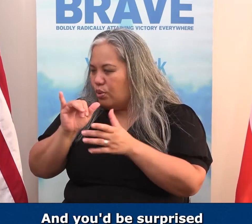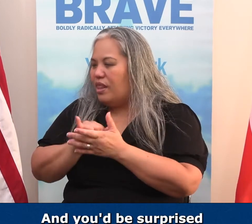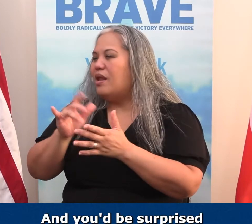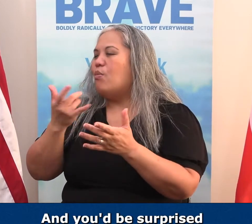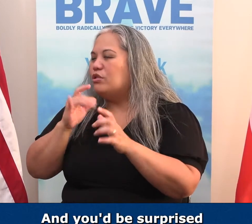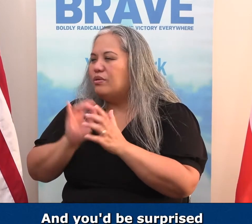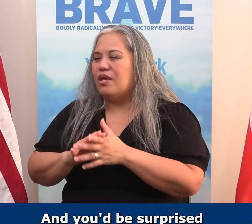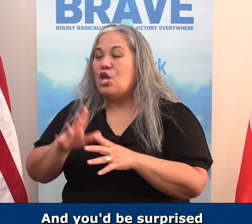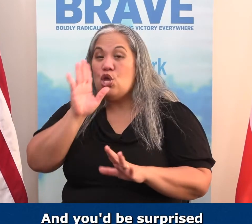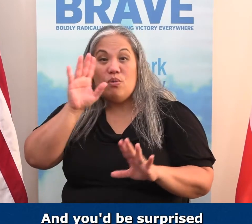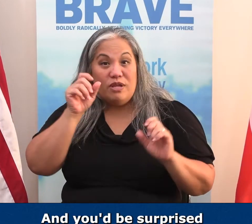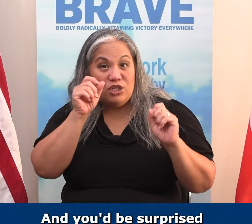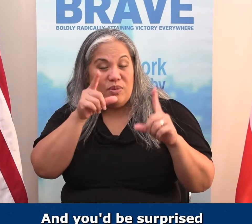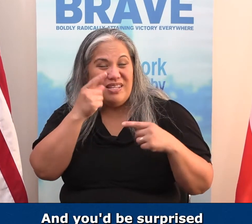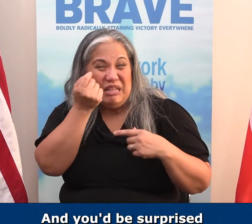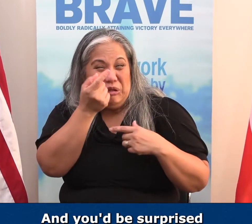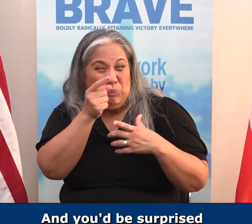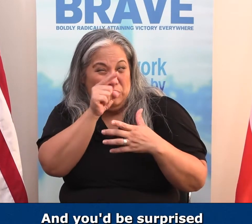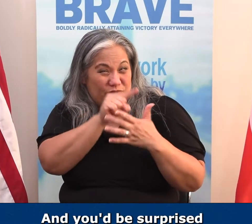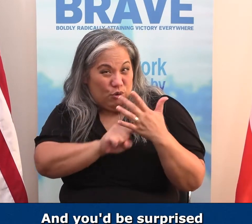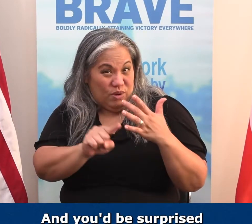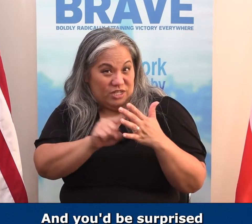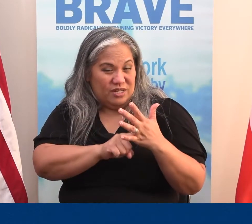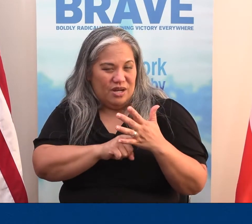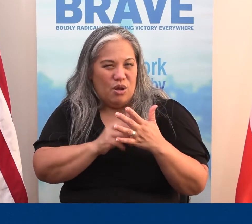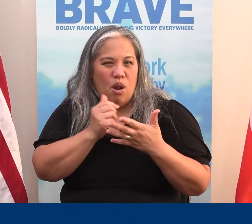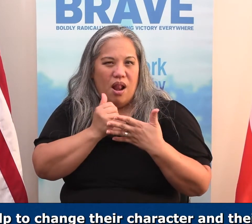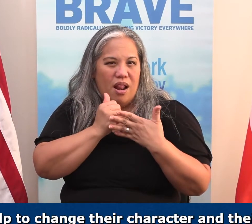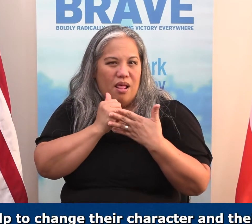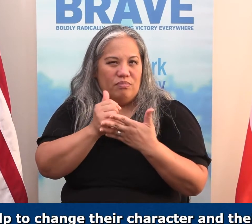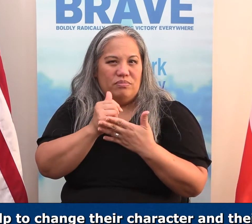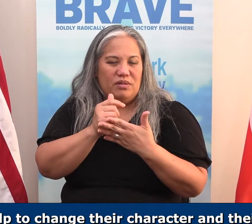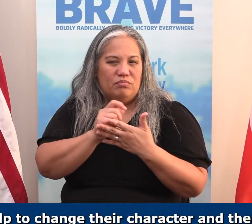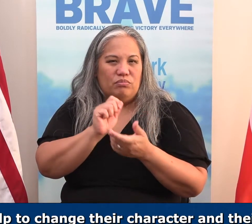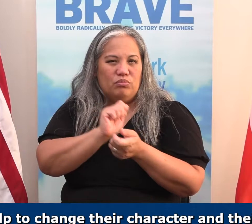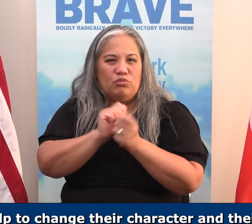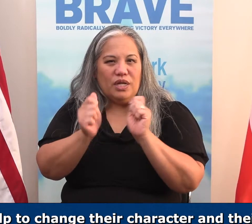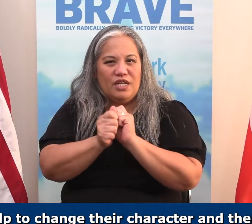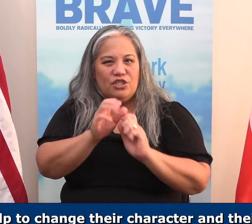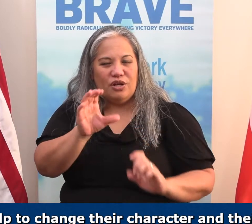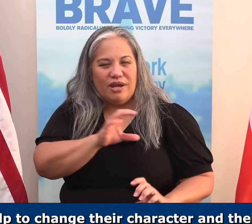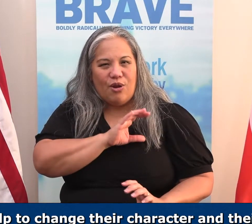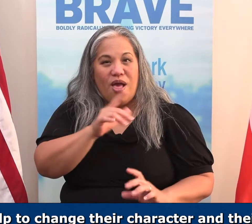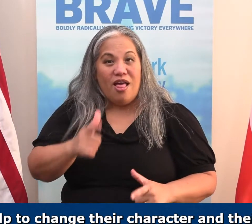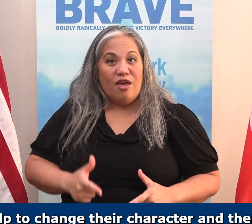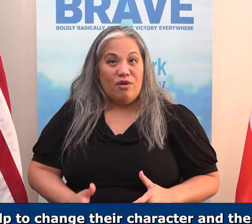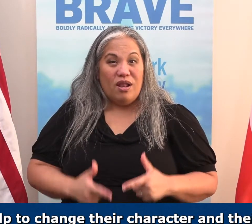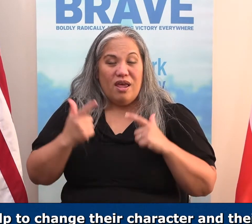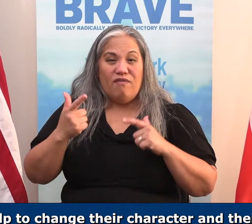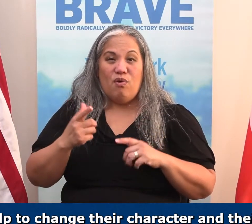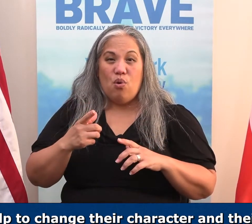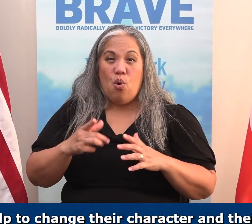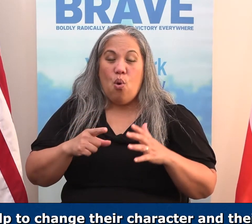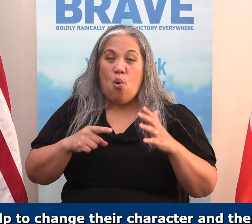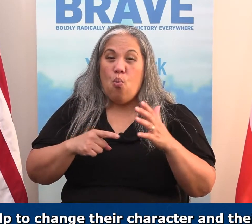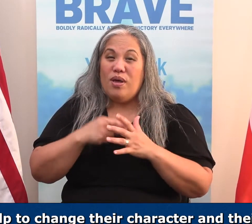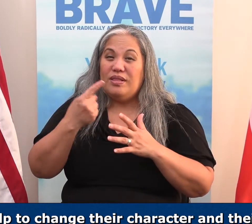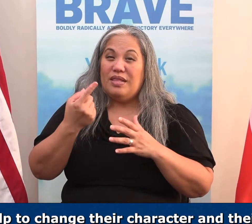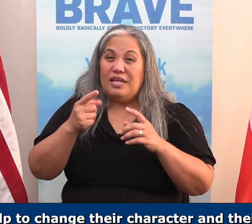And you'd be surprised. That little bit of discipling will help to change their character and their life. And once they start getting up in the